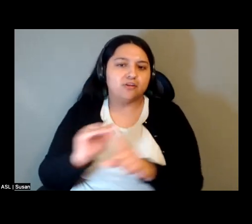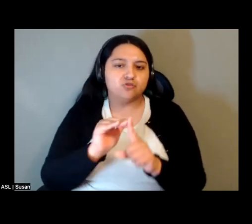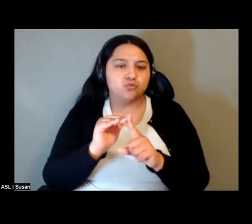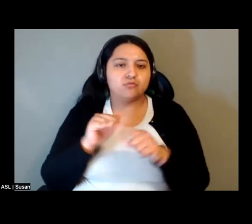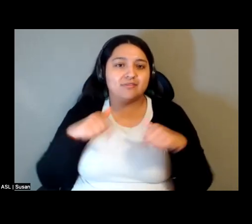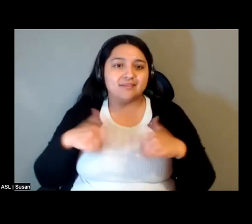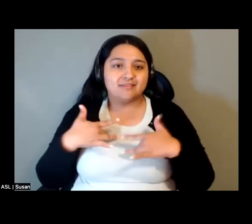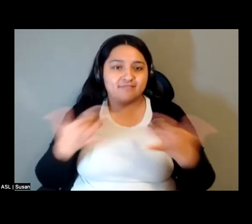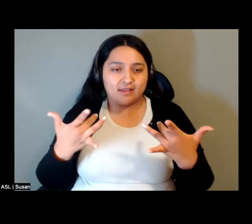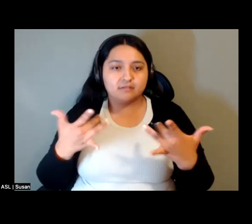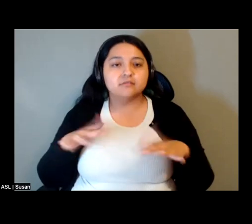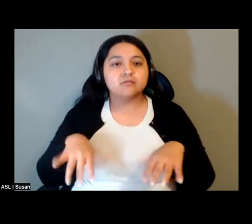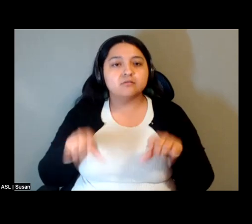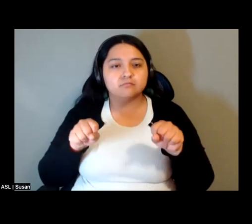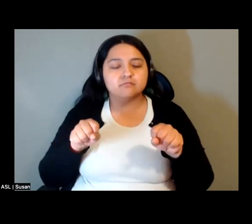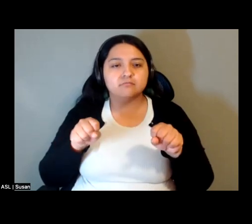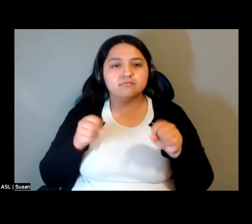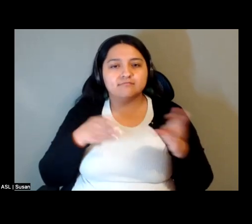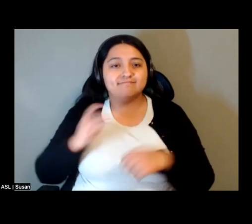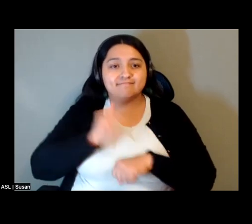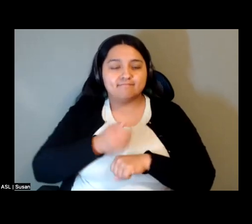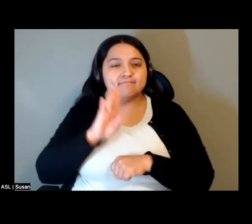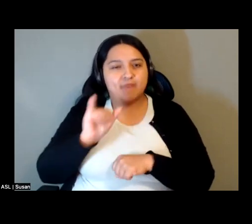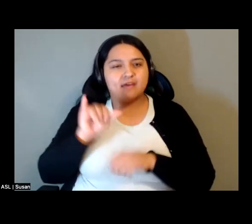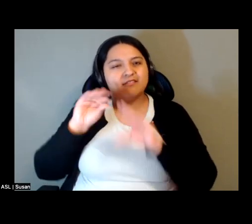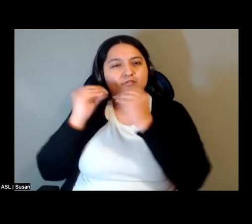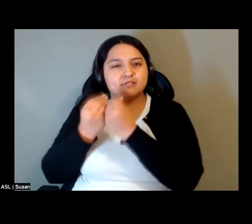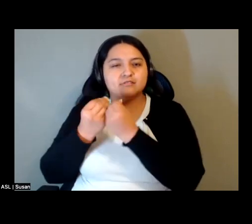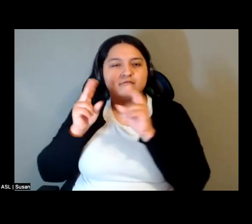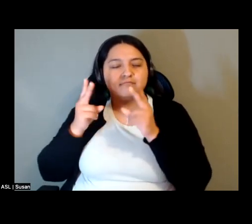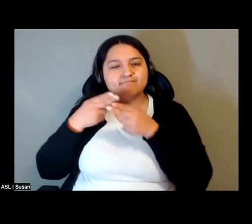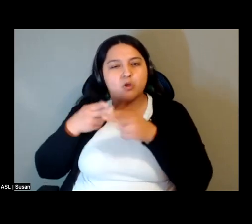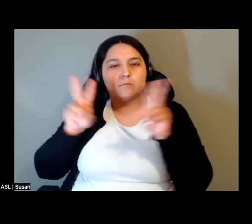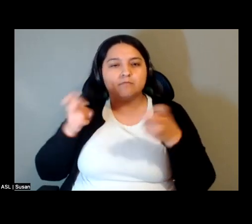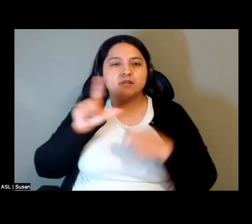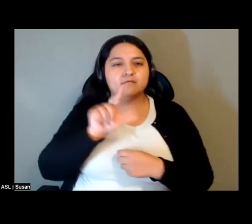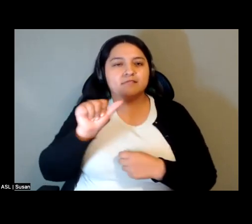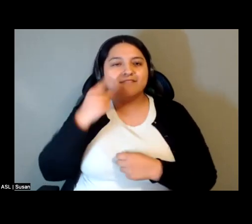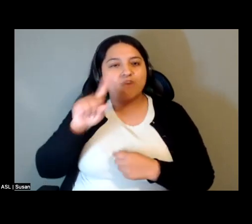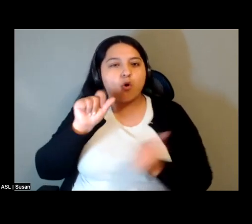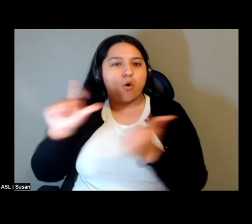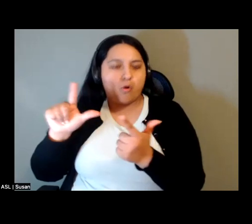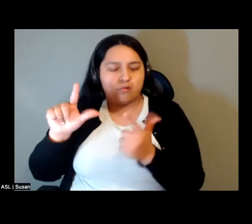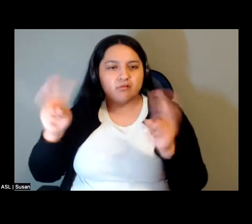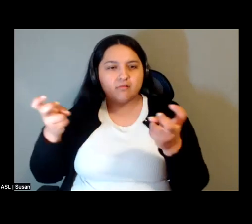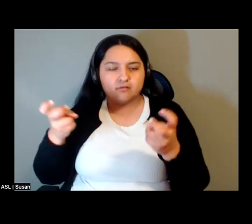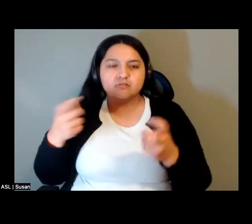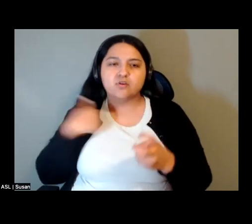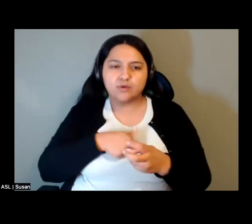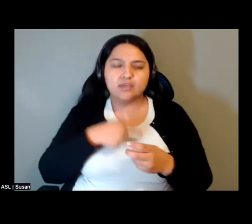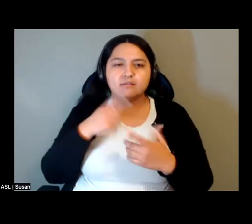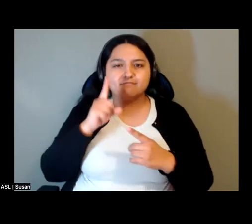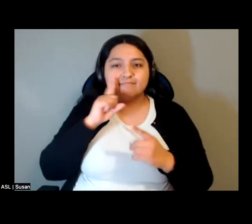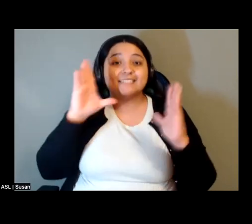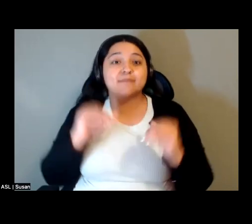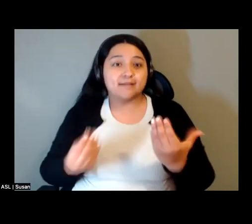Los Angeles for all. So, you know, we're happy you're learning about what's happening in L.A. and expect more good things to come.